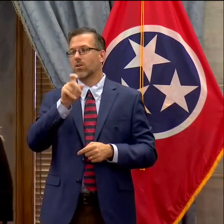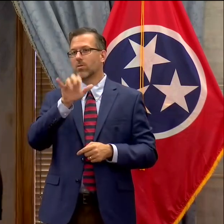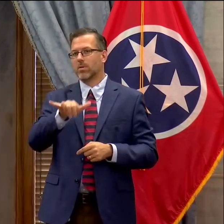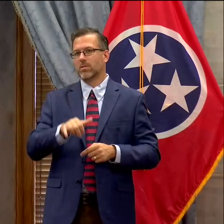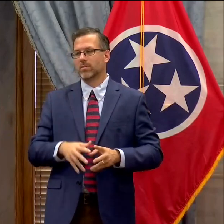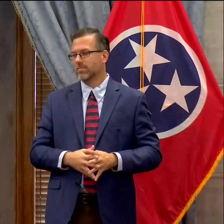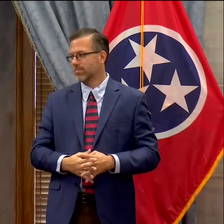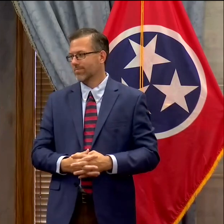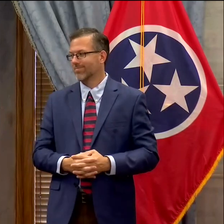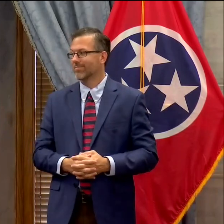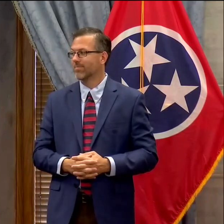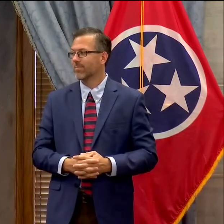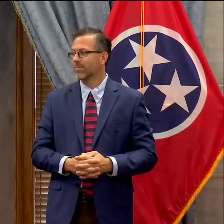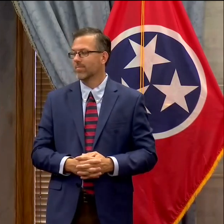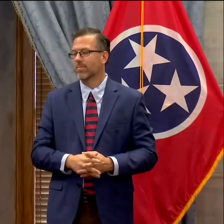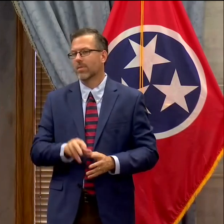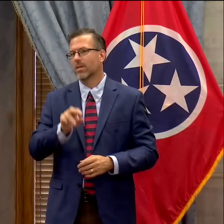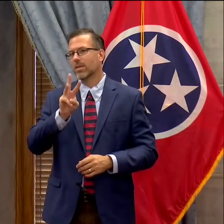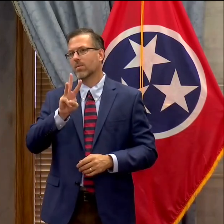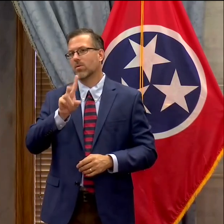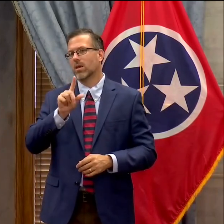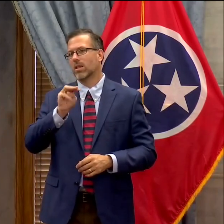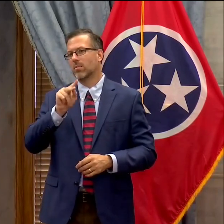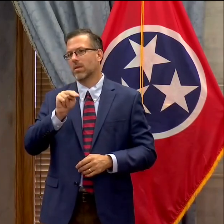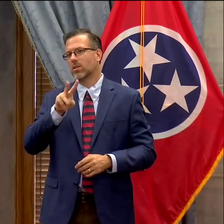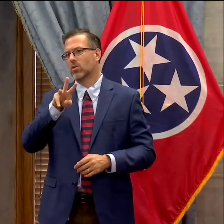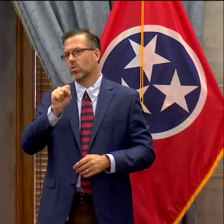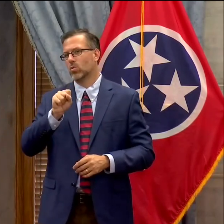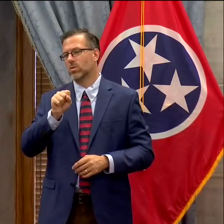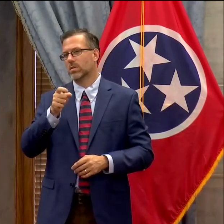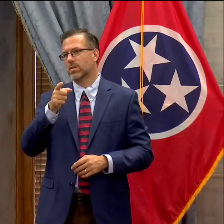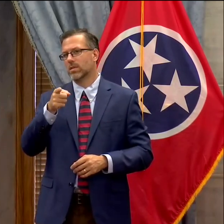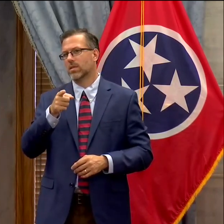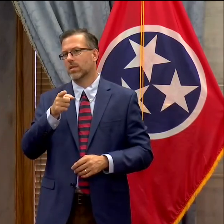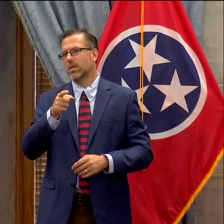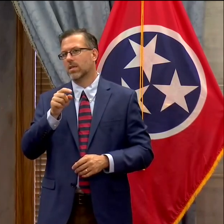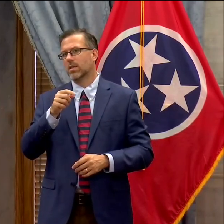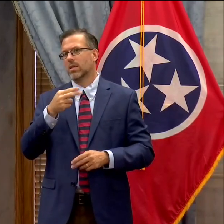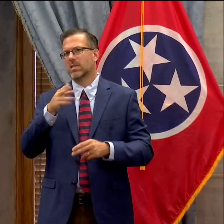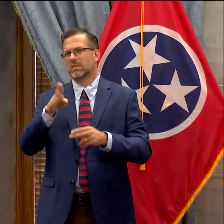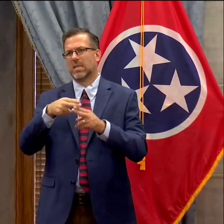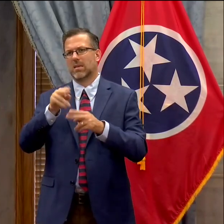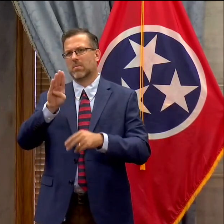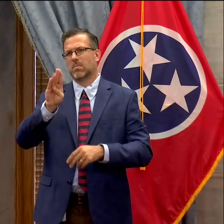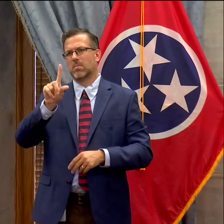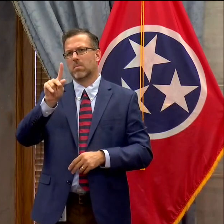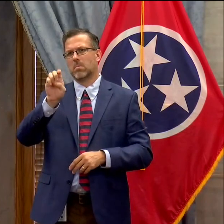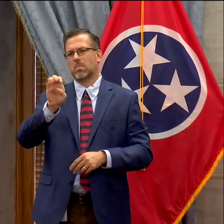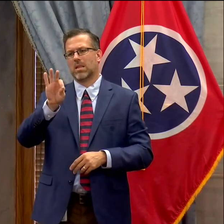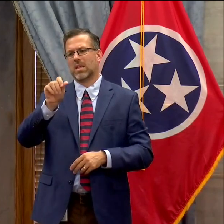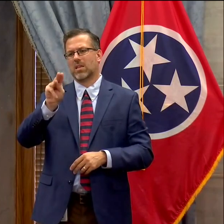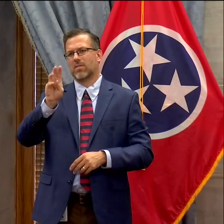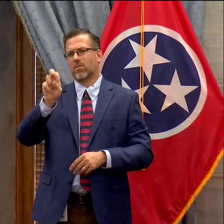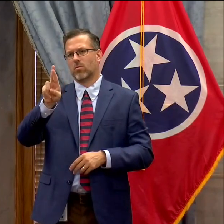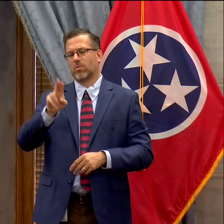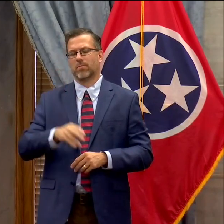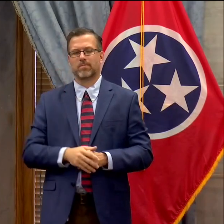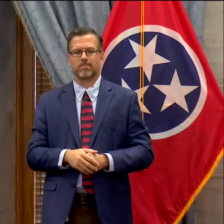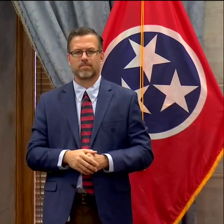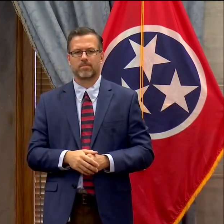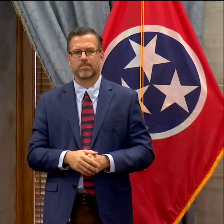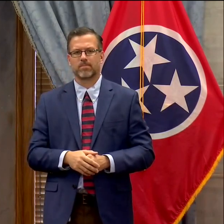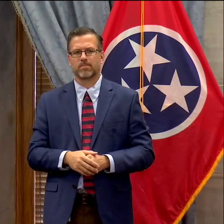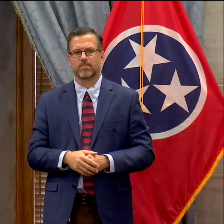I think this is Blake Farmer WPLN News hiding behind this mask. Um I uh my my question health wise we we